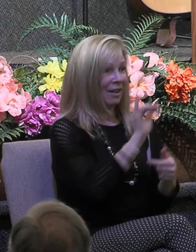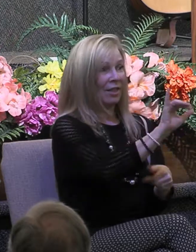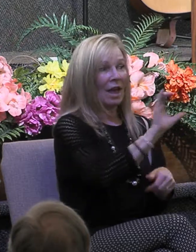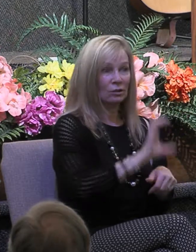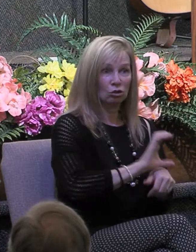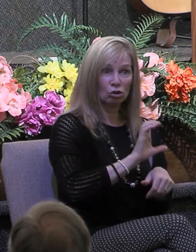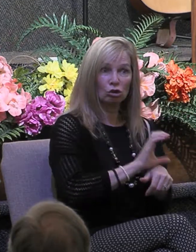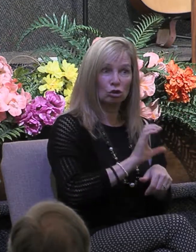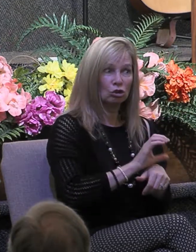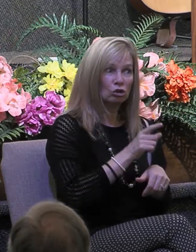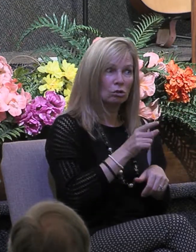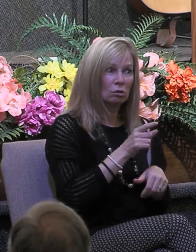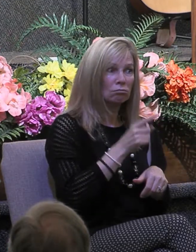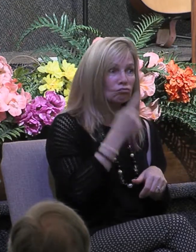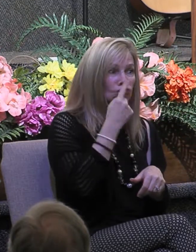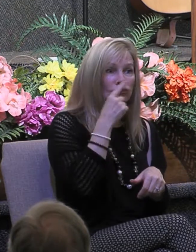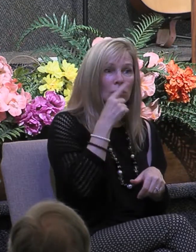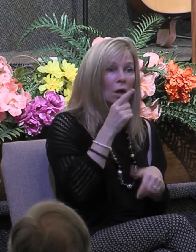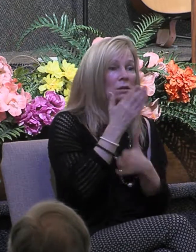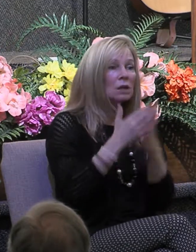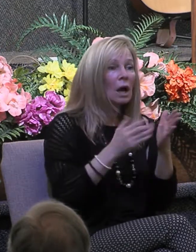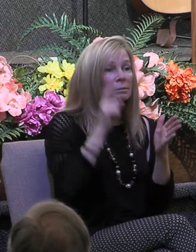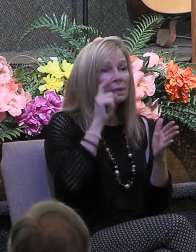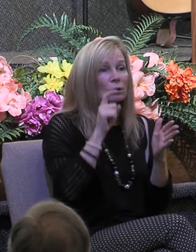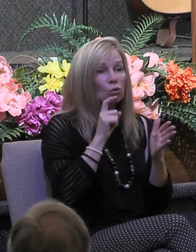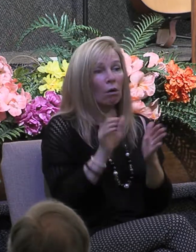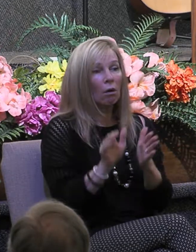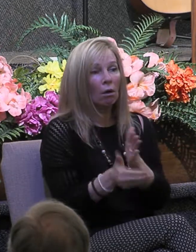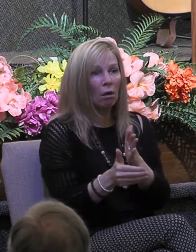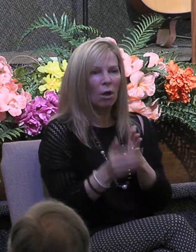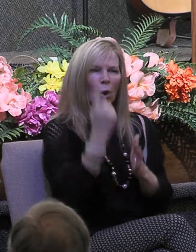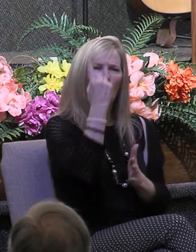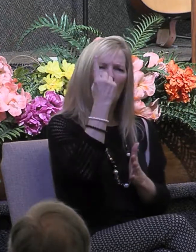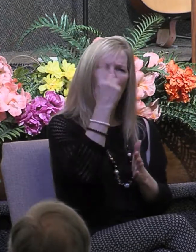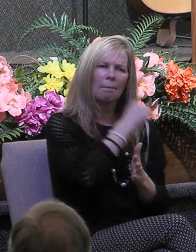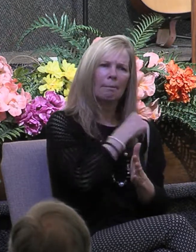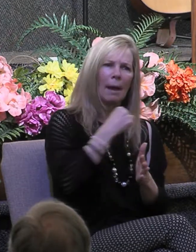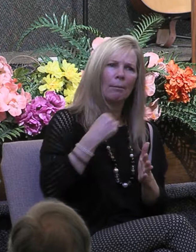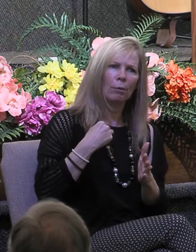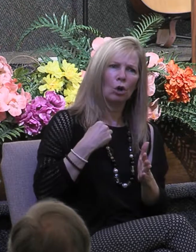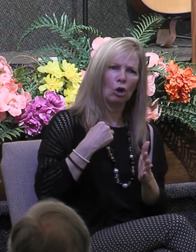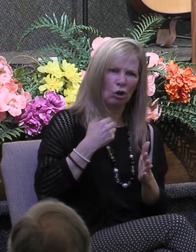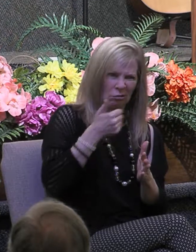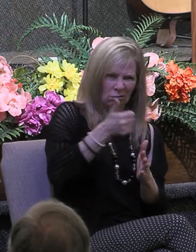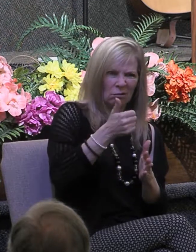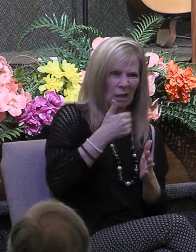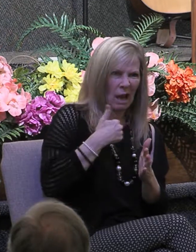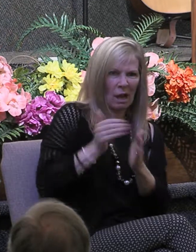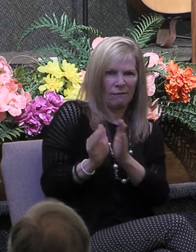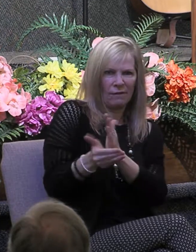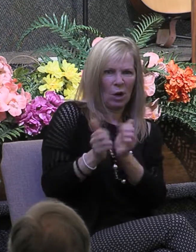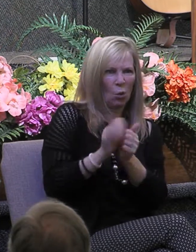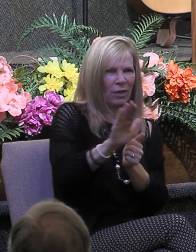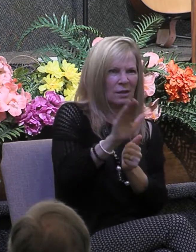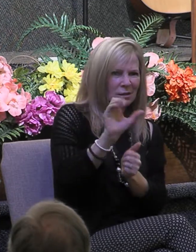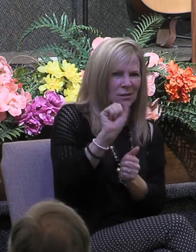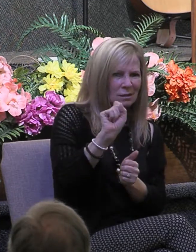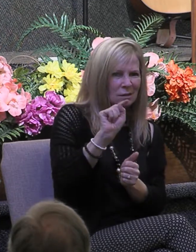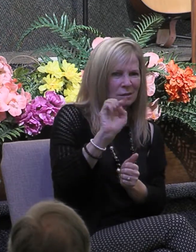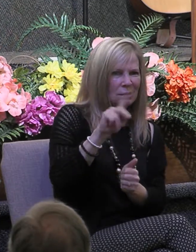tolerated sexual immorality as they allowed one of their members to have an ongoing affair with his stepmother. We read about that